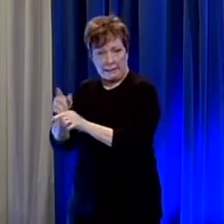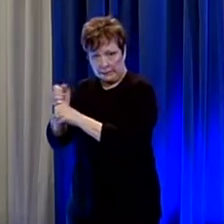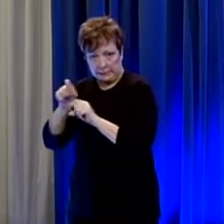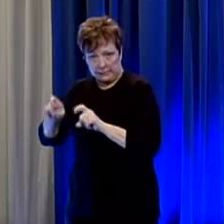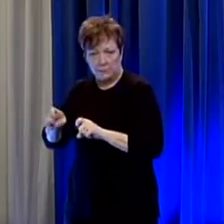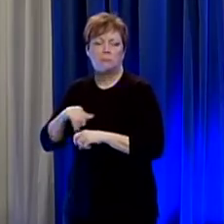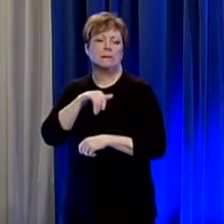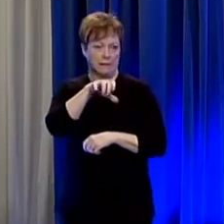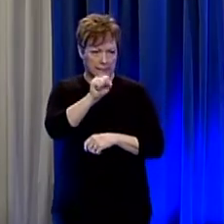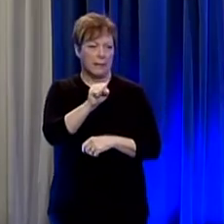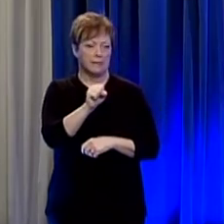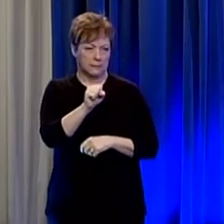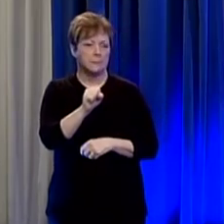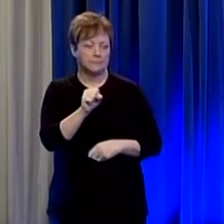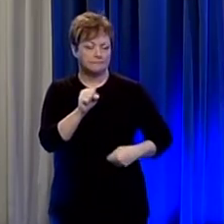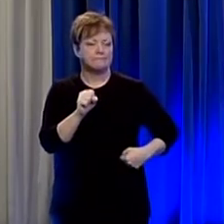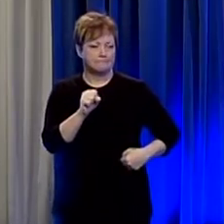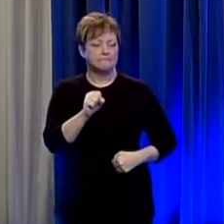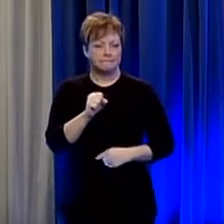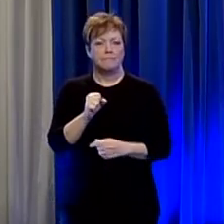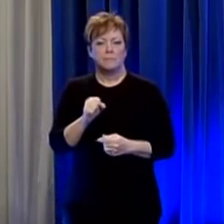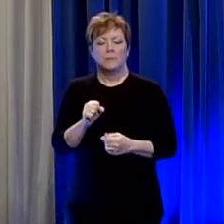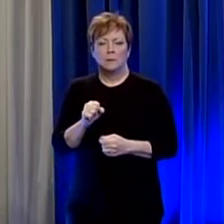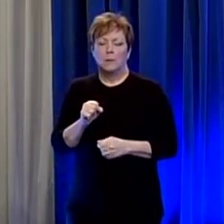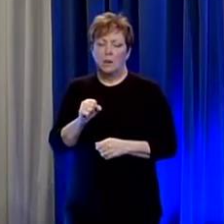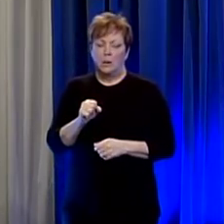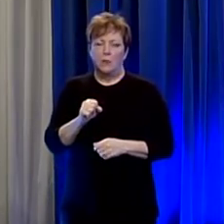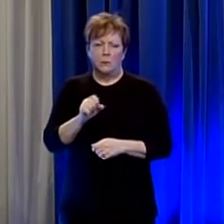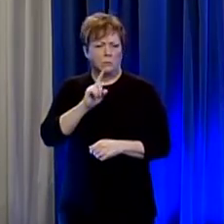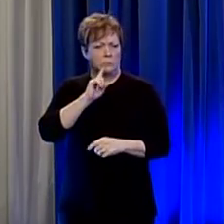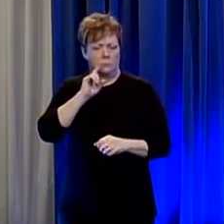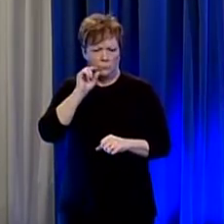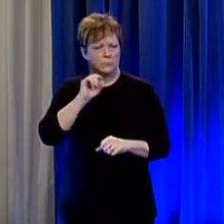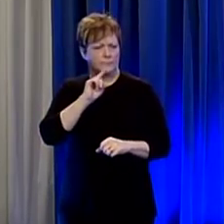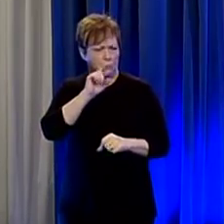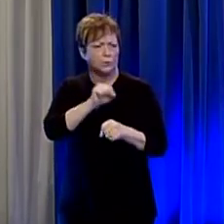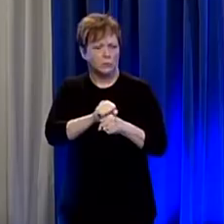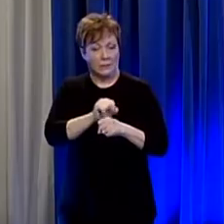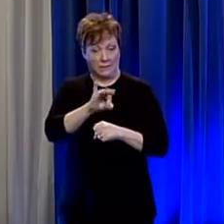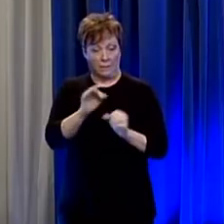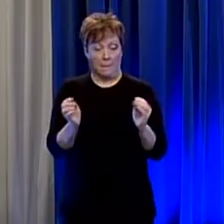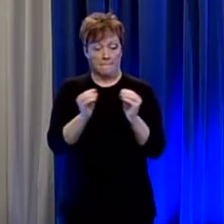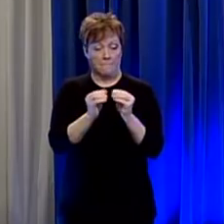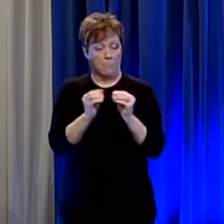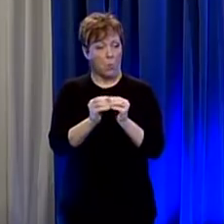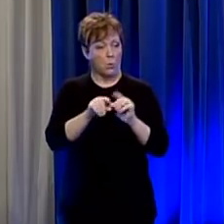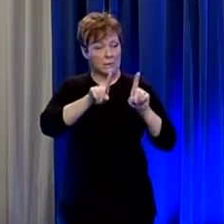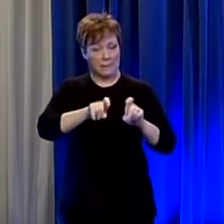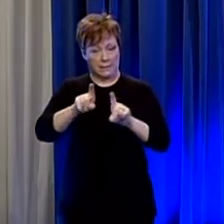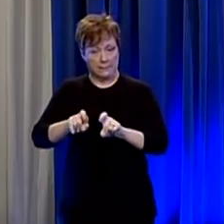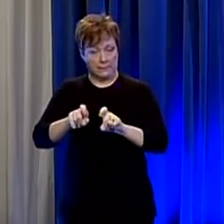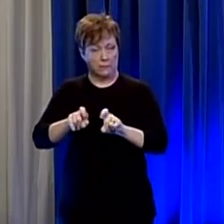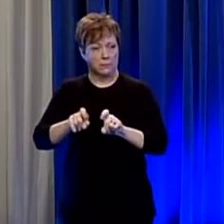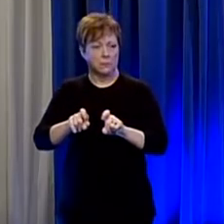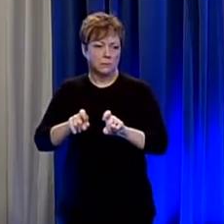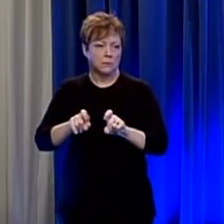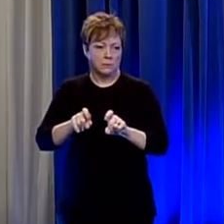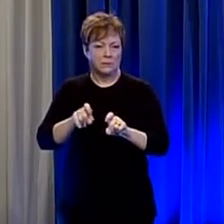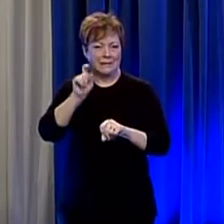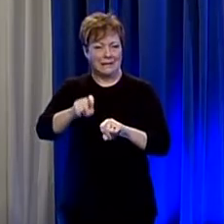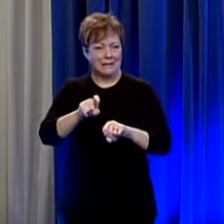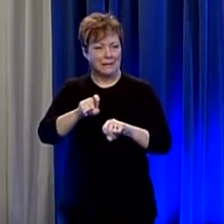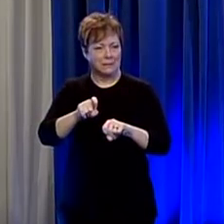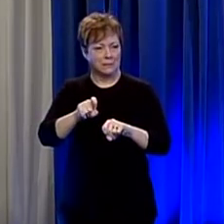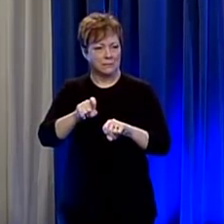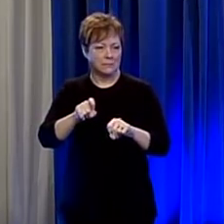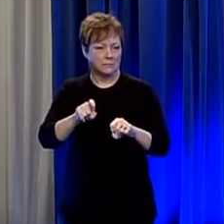that's definitely true there's no question that the the sites with the most testing capability are the more populated counties but also the counties that